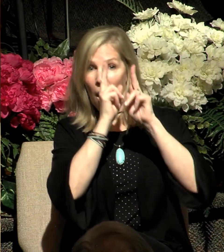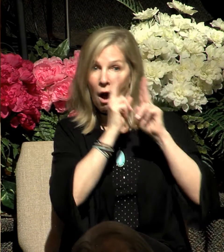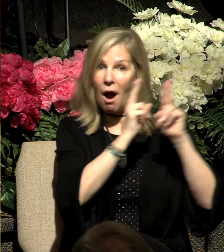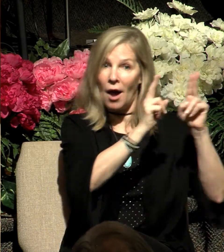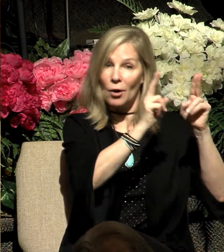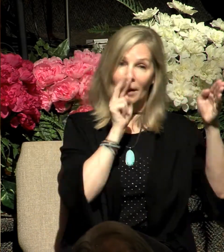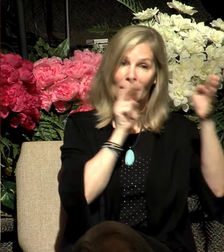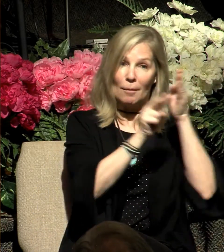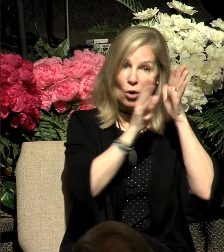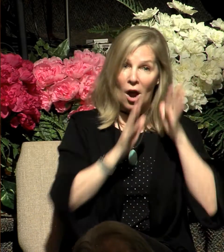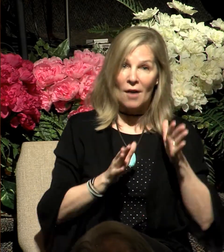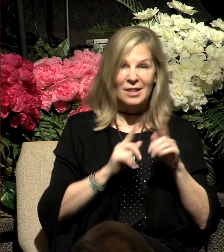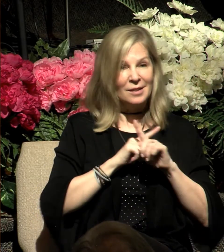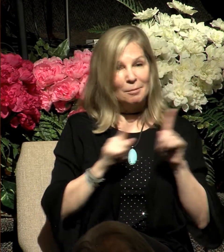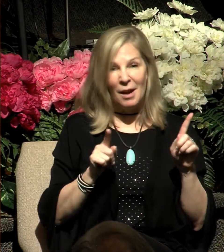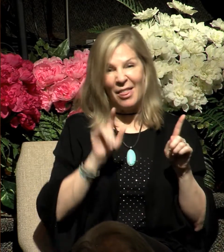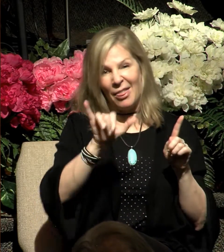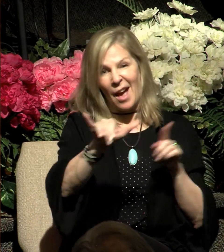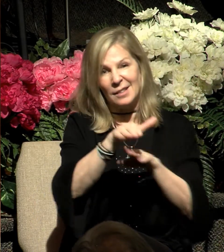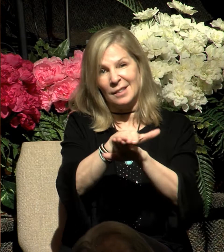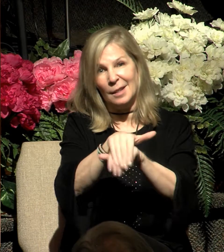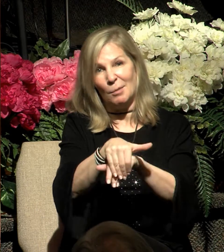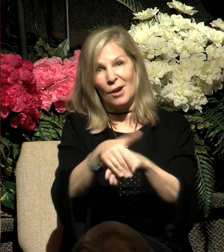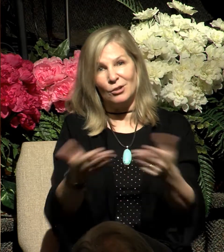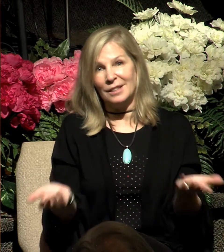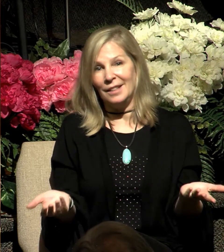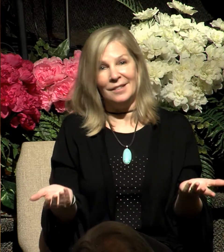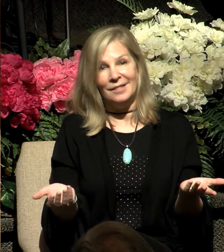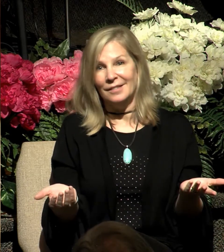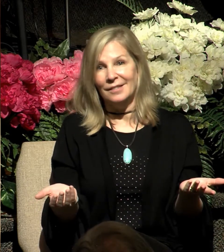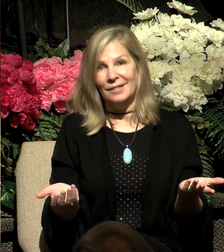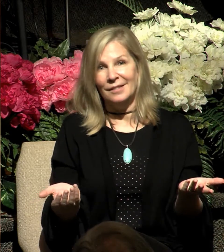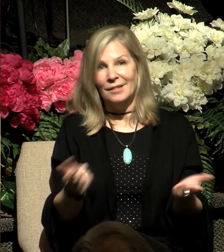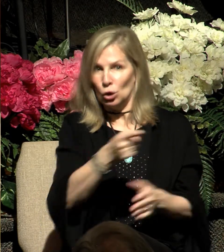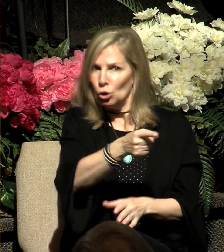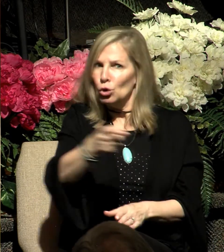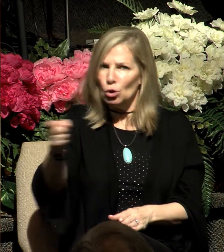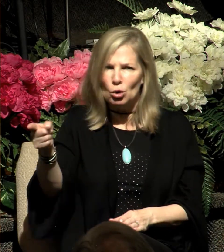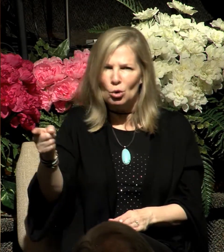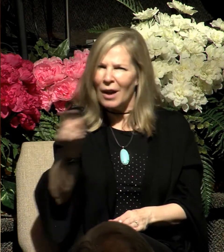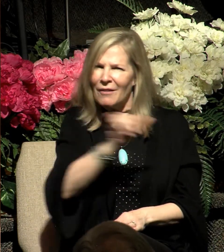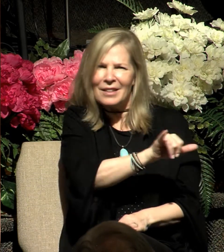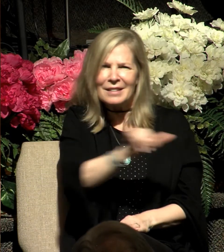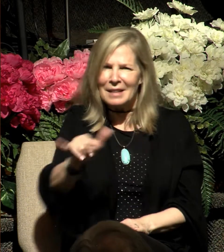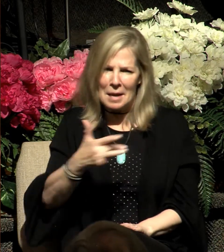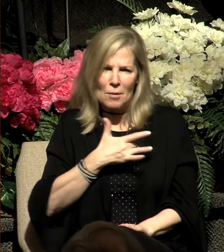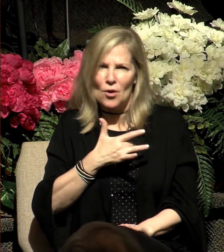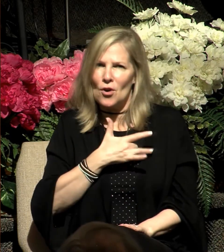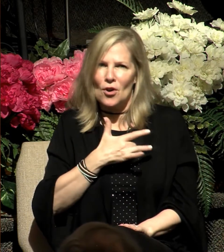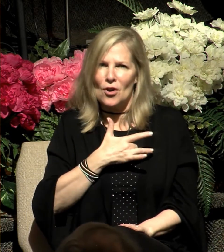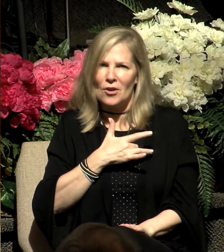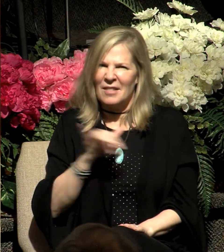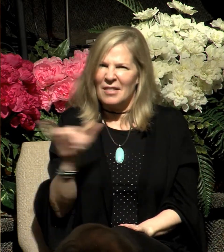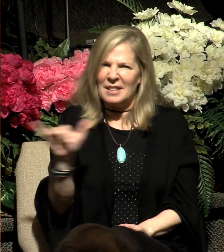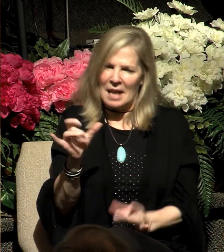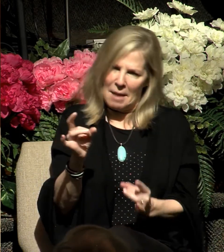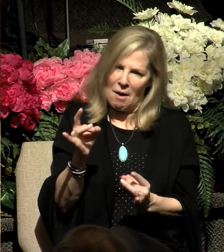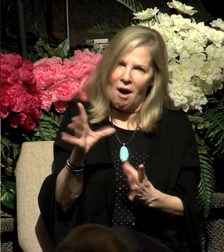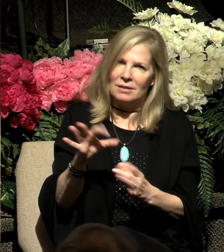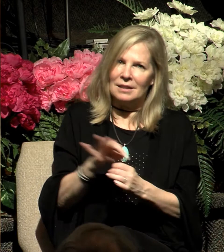it was hypocrisy. He called them hypocrites, because they had, as I said, the same hostile spirit as their ancestors who